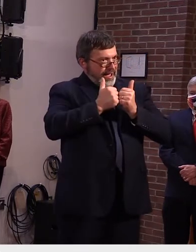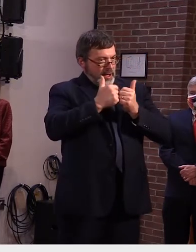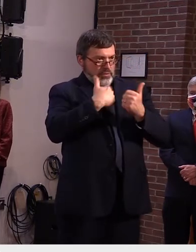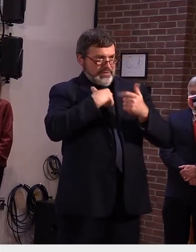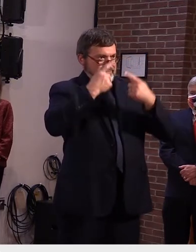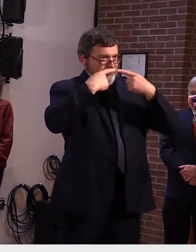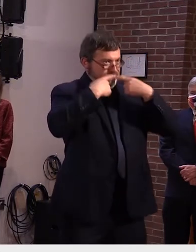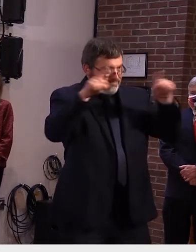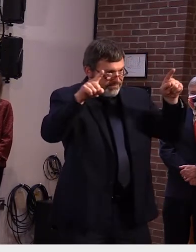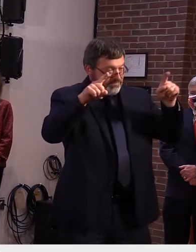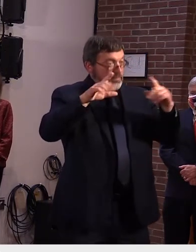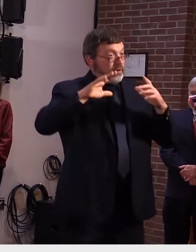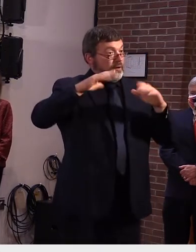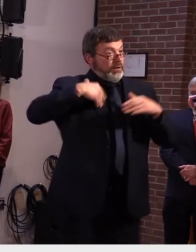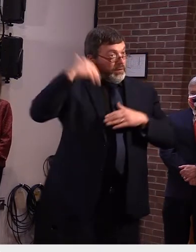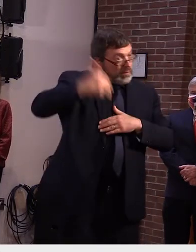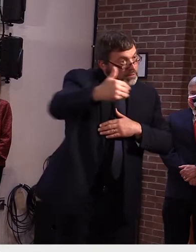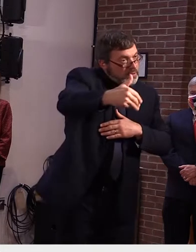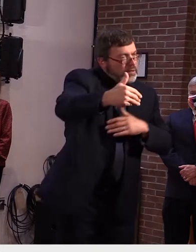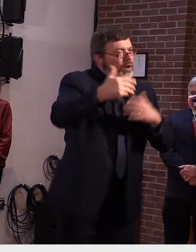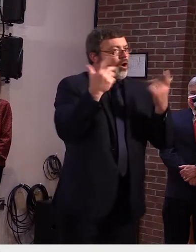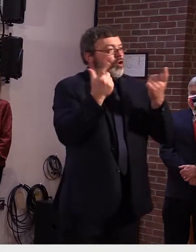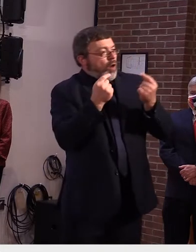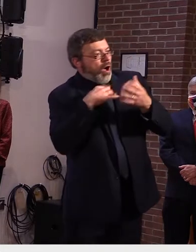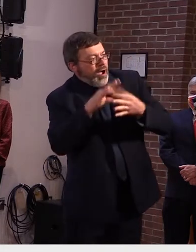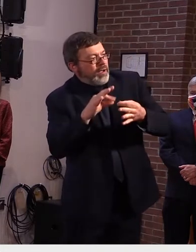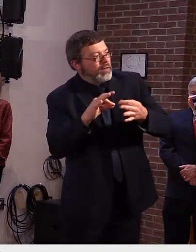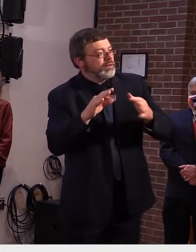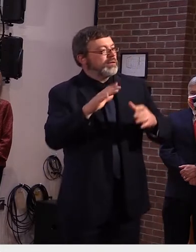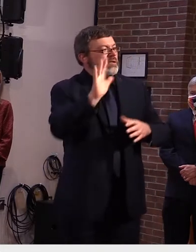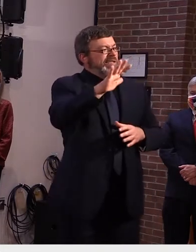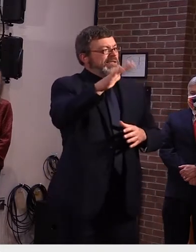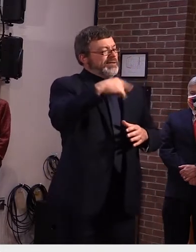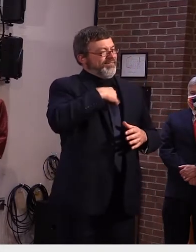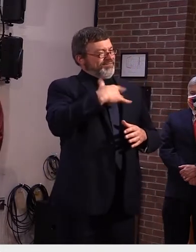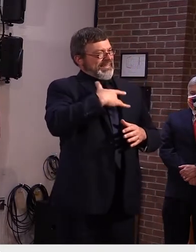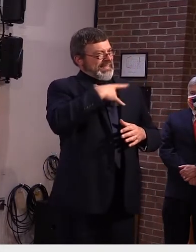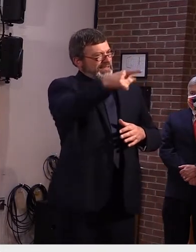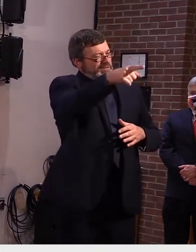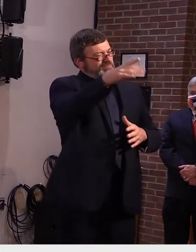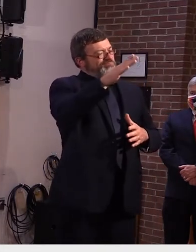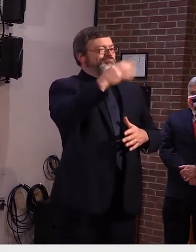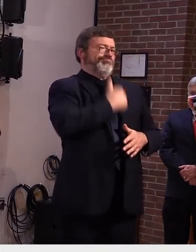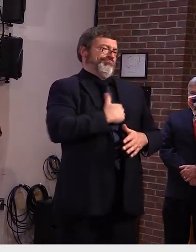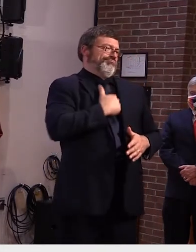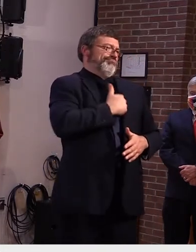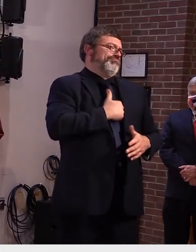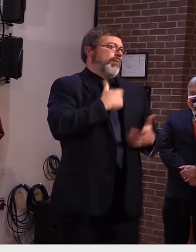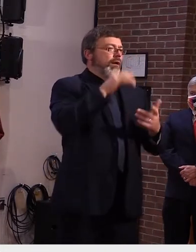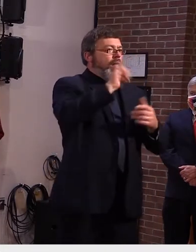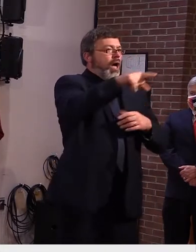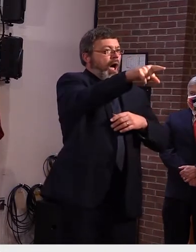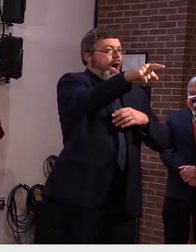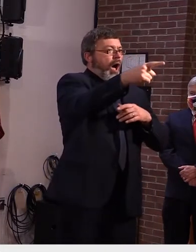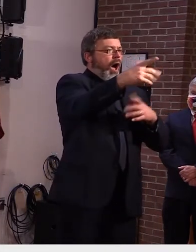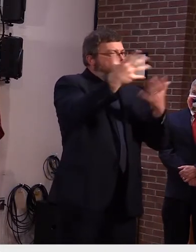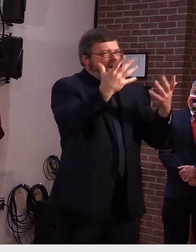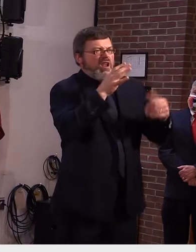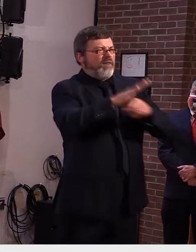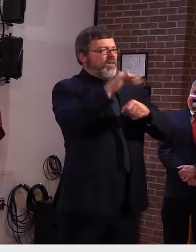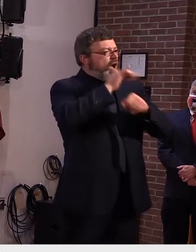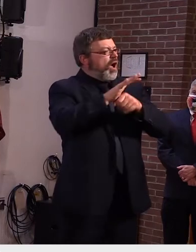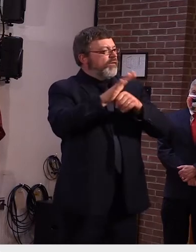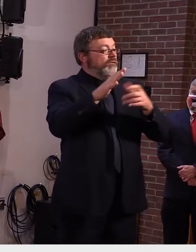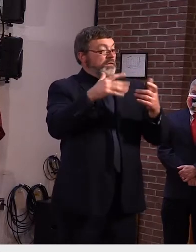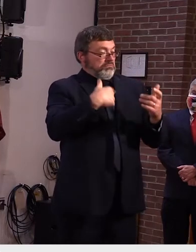i apologize that you're not finding that table useful we don't currently have any plans to update it more frequently than every